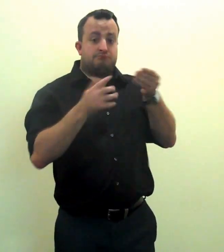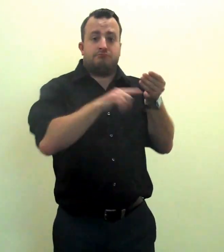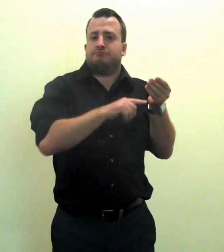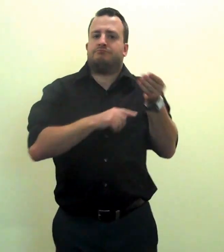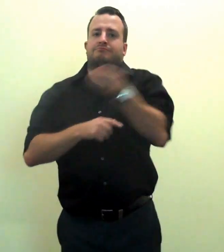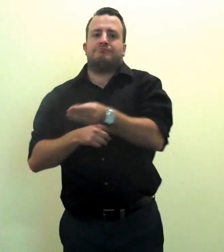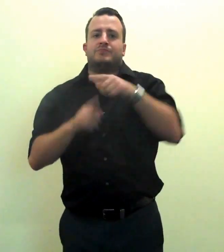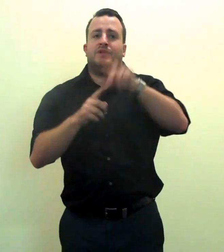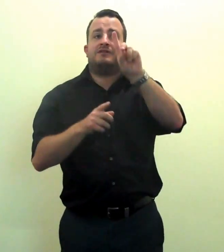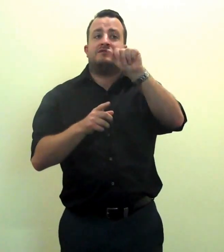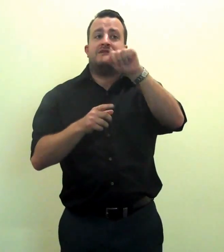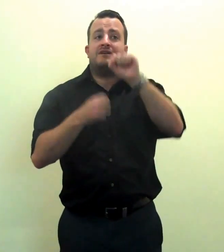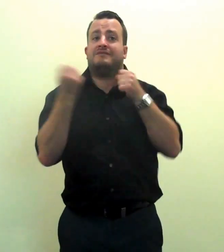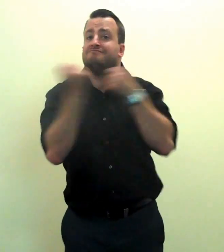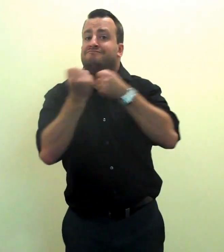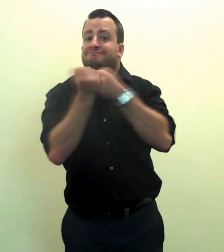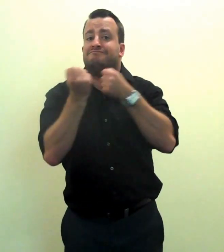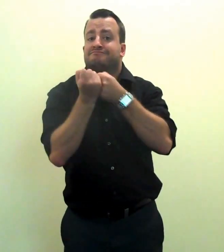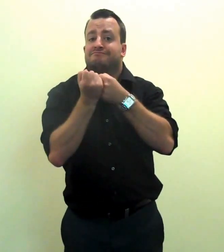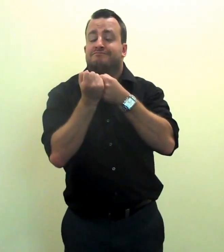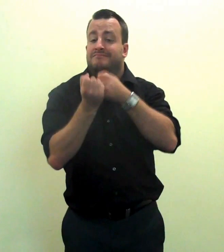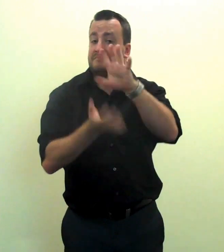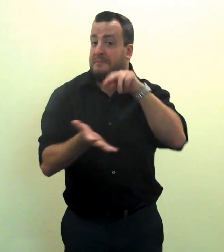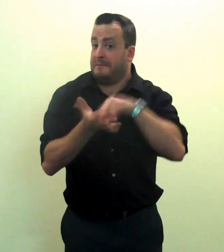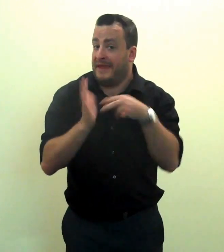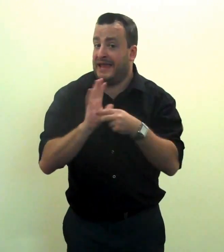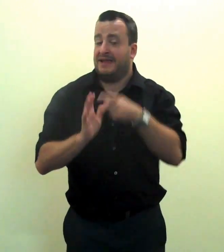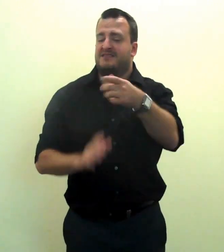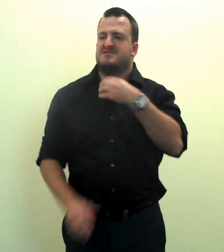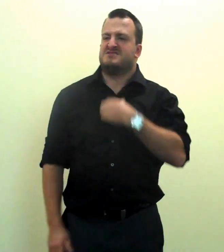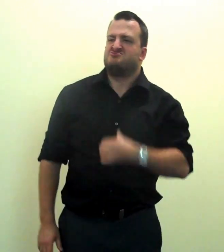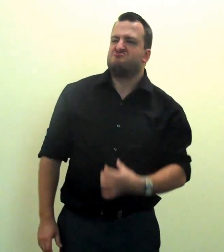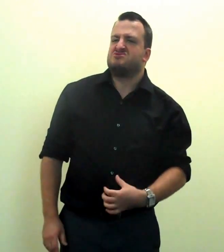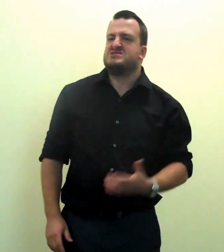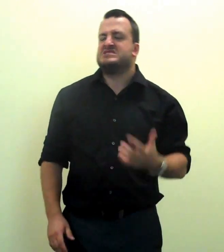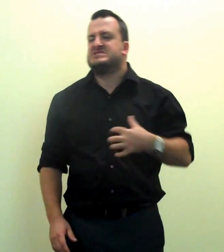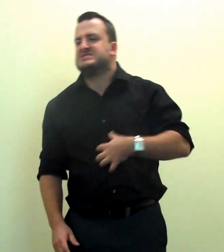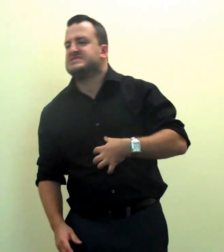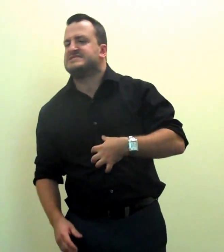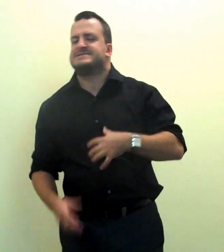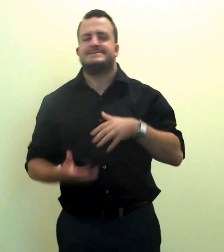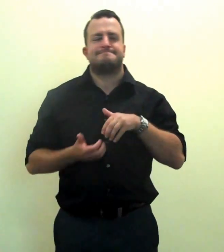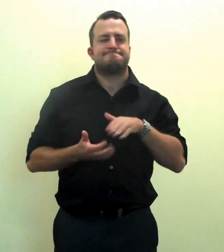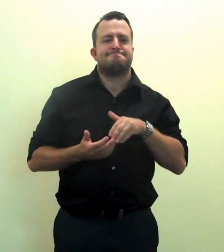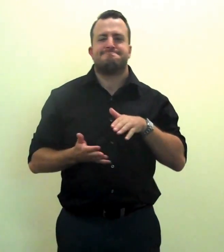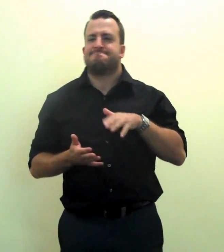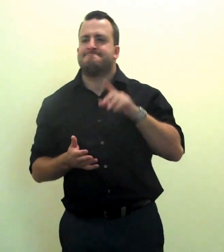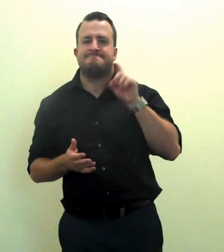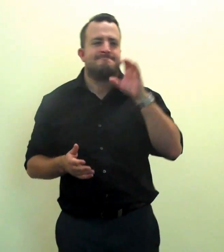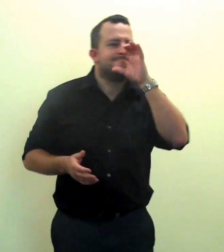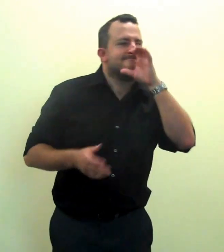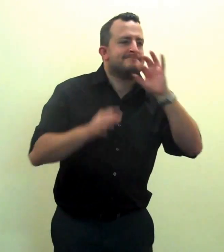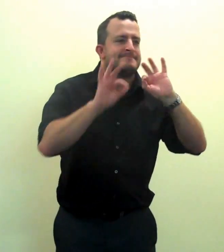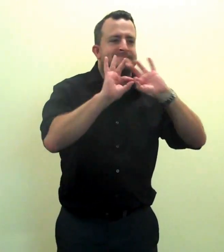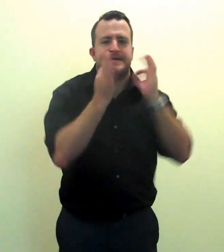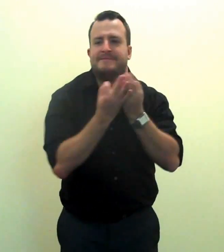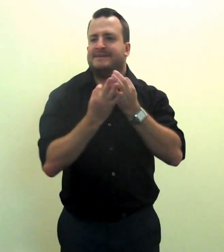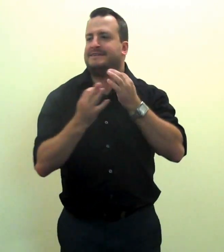10% of your bill will be donated to DAS. Invite the whole family out for dinner.